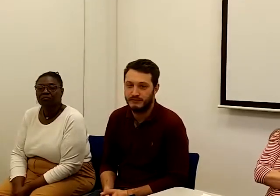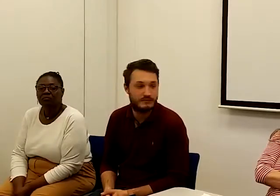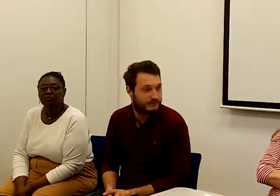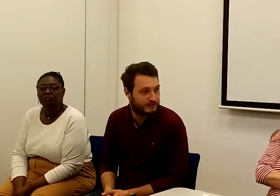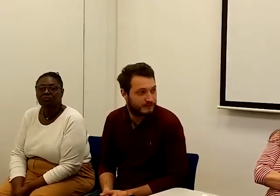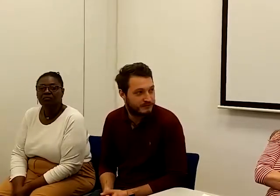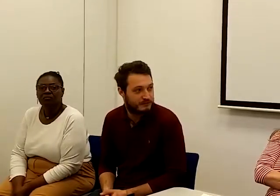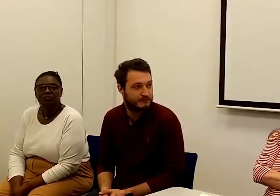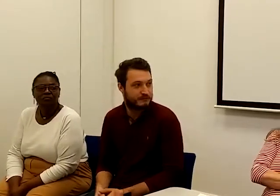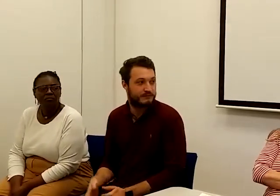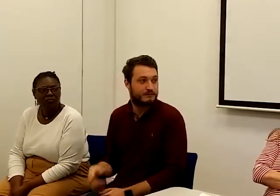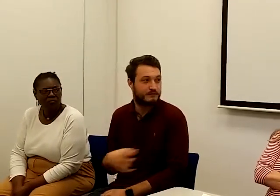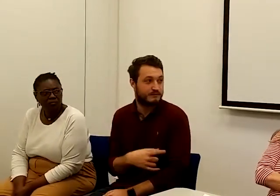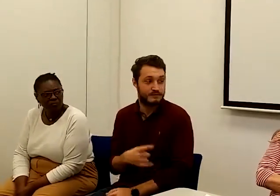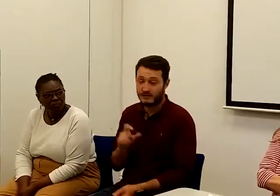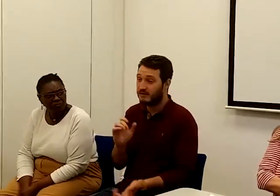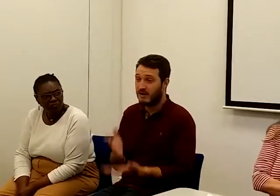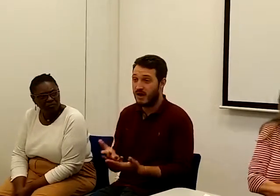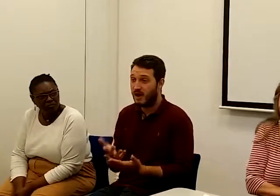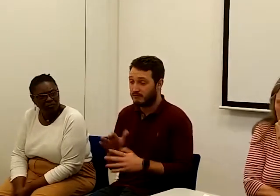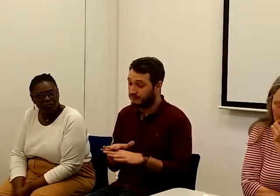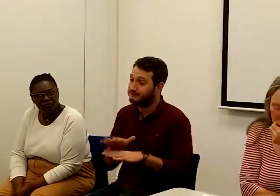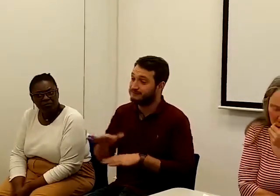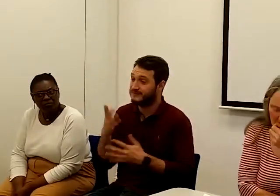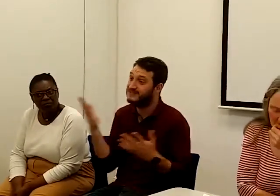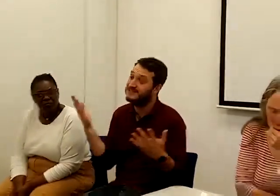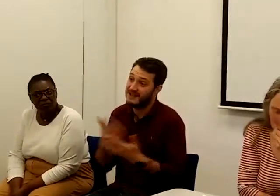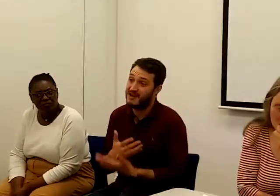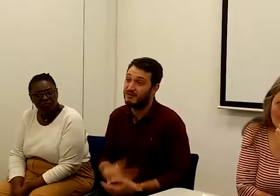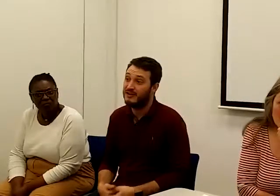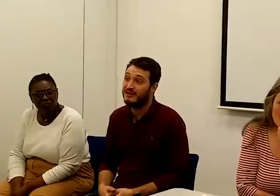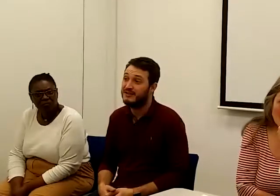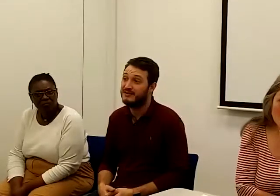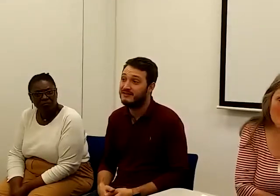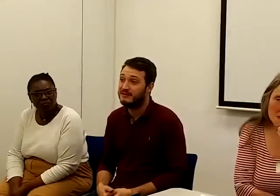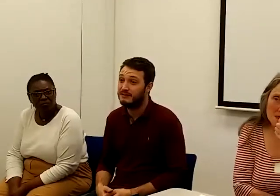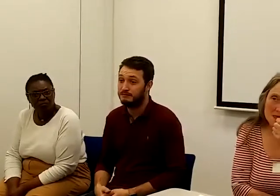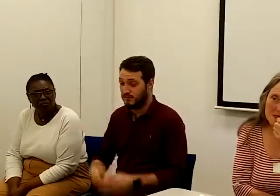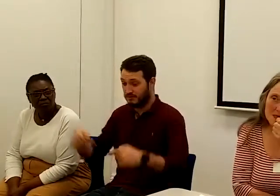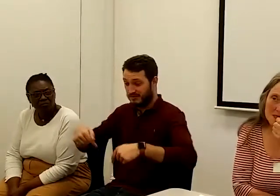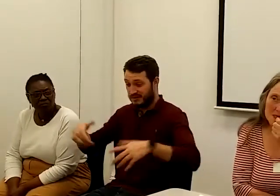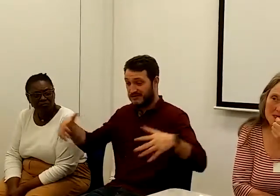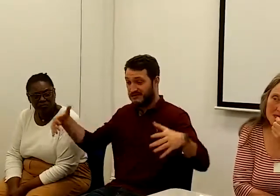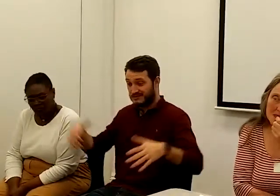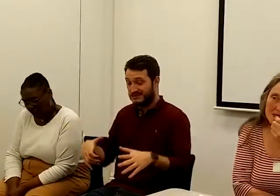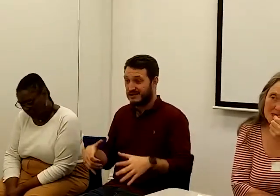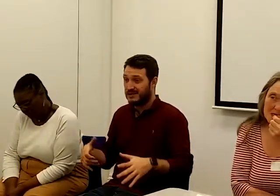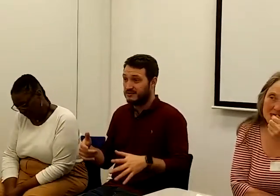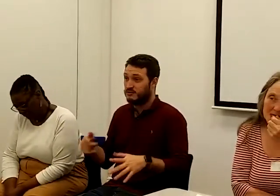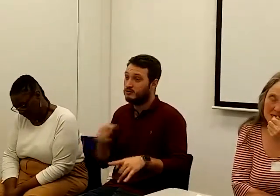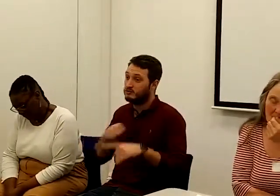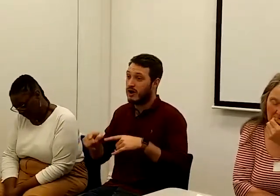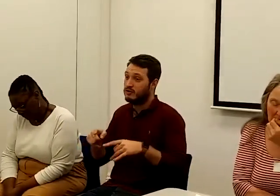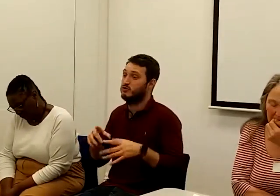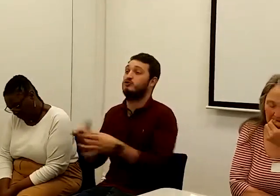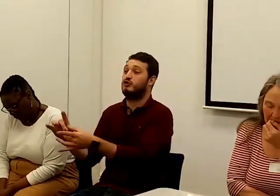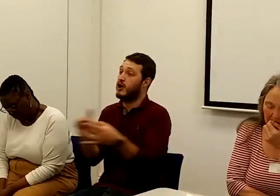I know it's really scary, but this summit needs to try and unite our movement and try and come up with some campaign ideas.